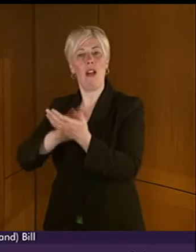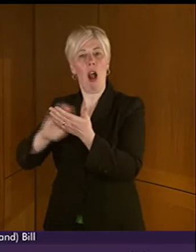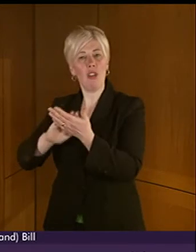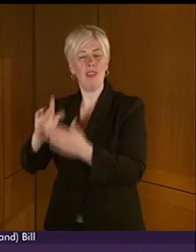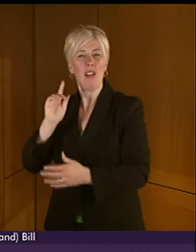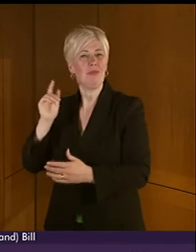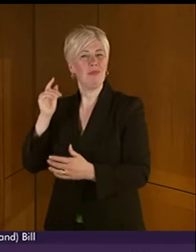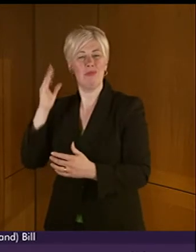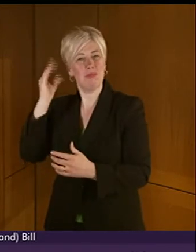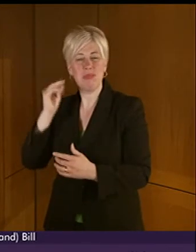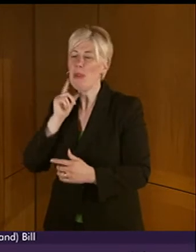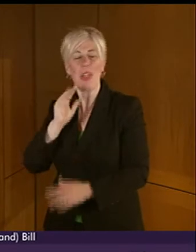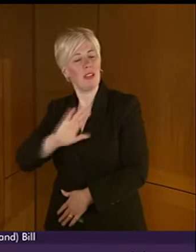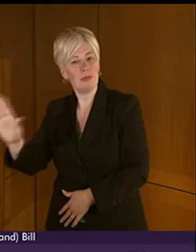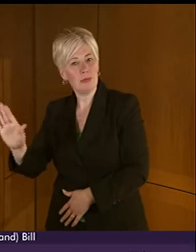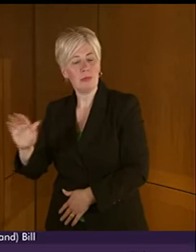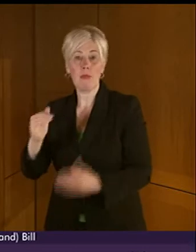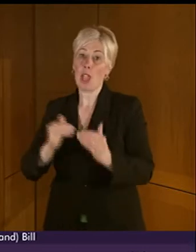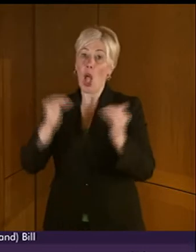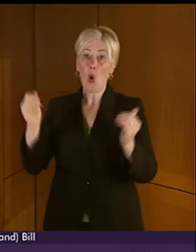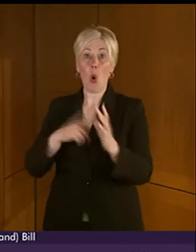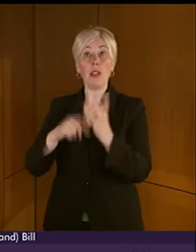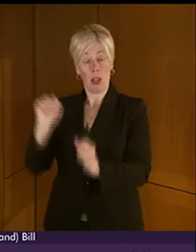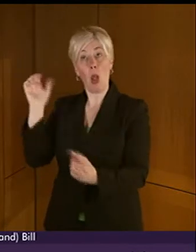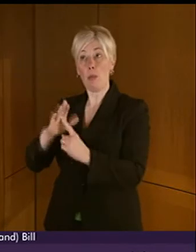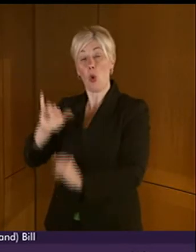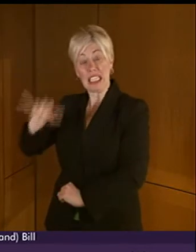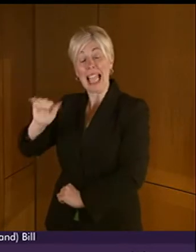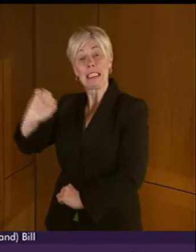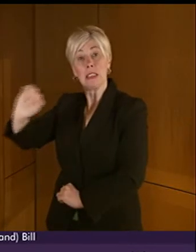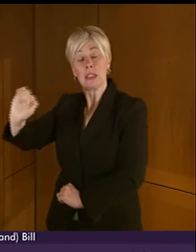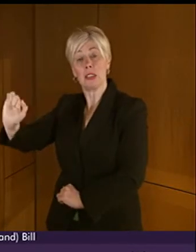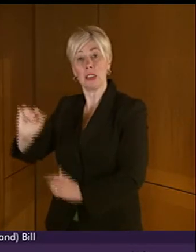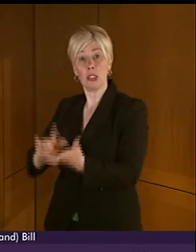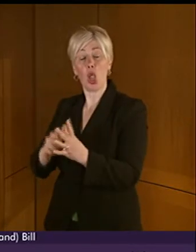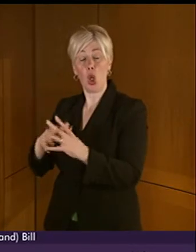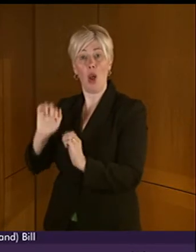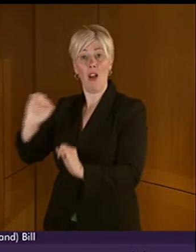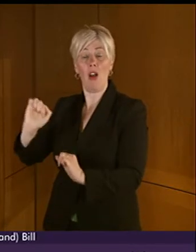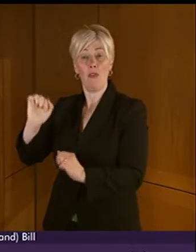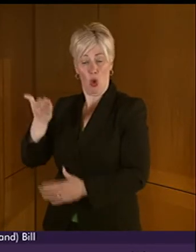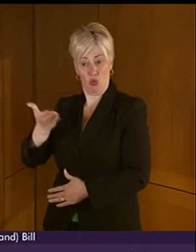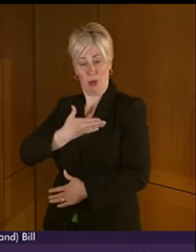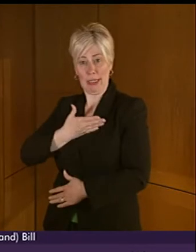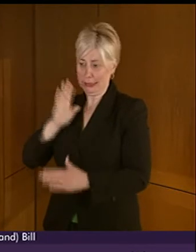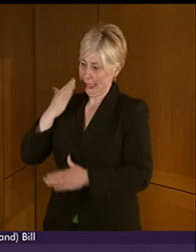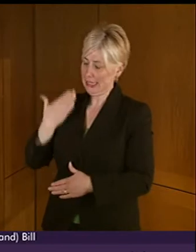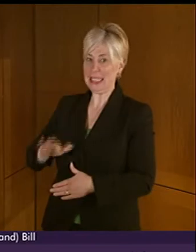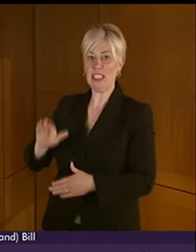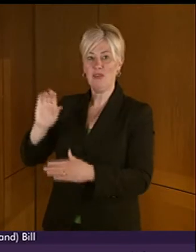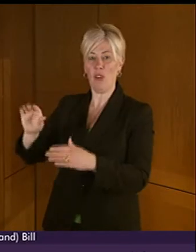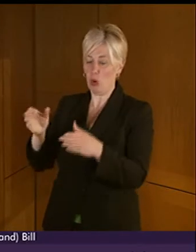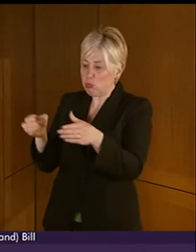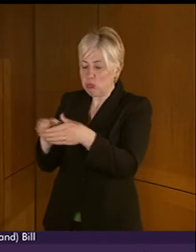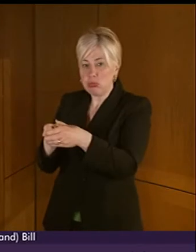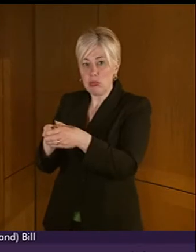community. The Equality Act is an important piece of legislation, putting the rights and needs of minority groups at the heart of the work and decisions